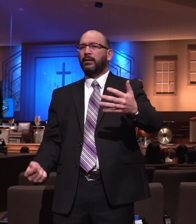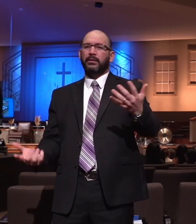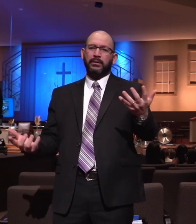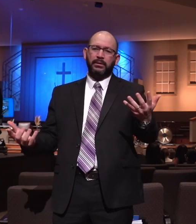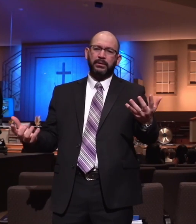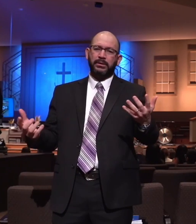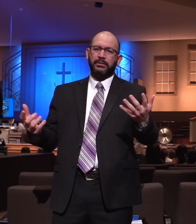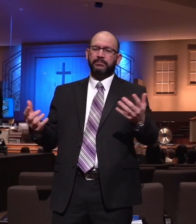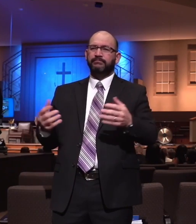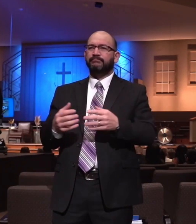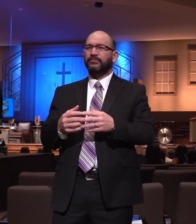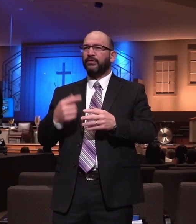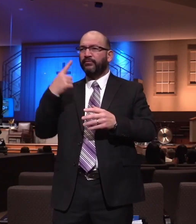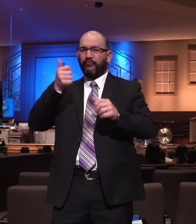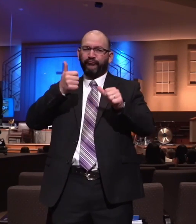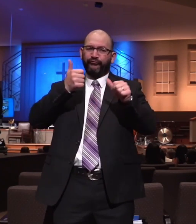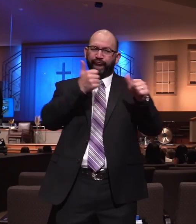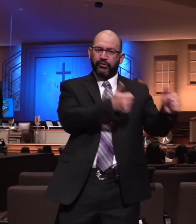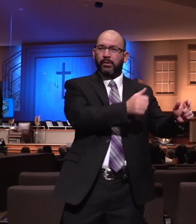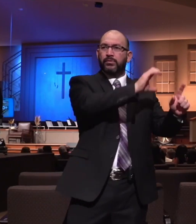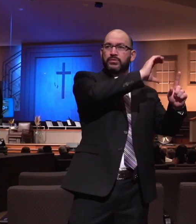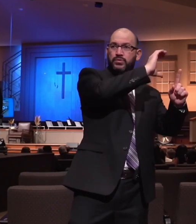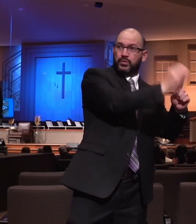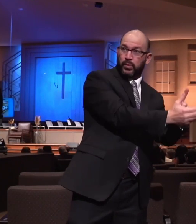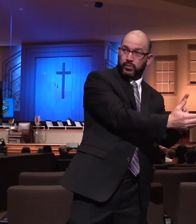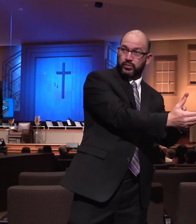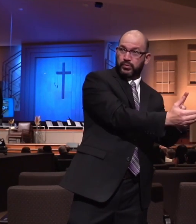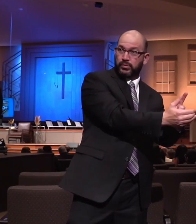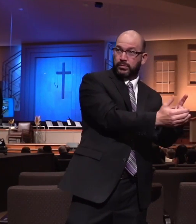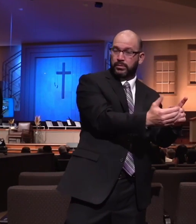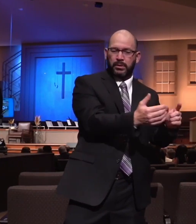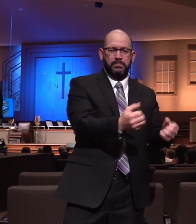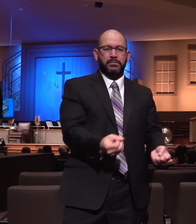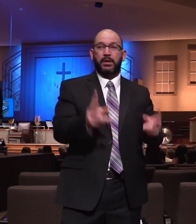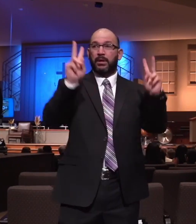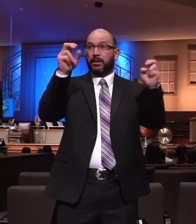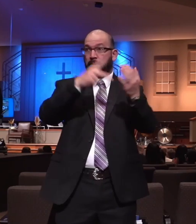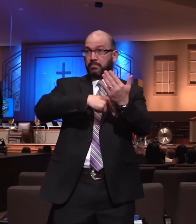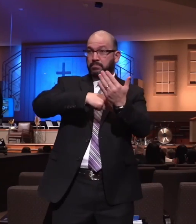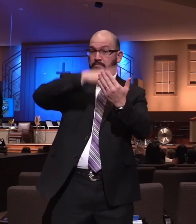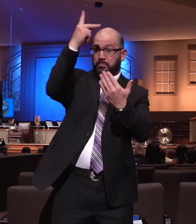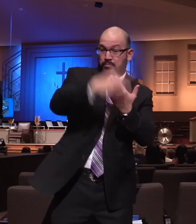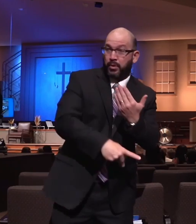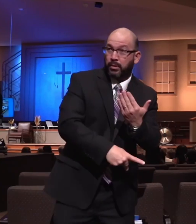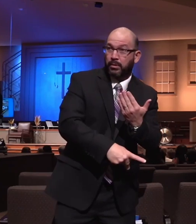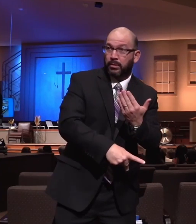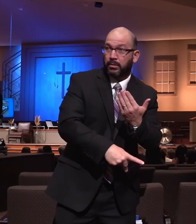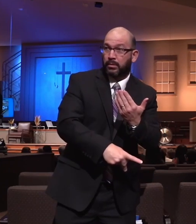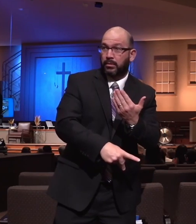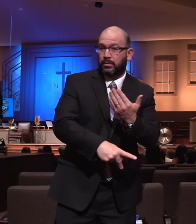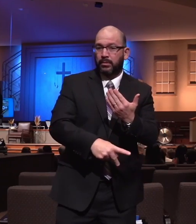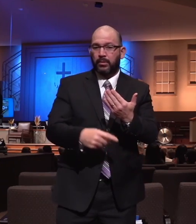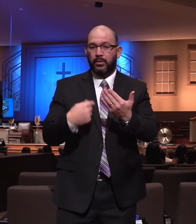driven preferences. So many programs. That we could forget, ladies and gentlemen,